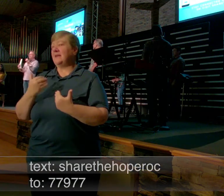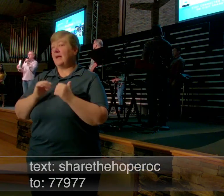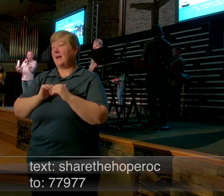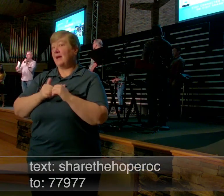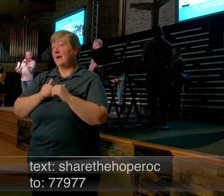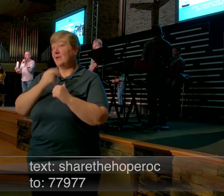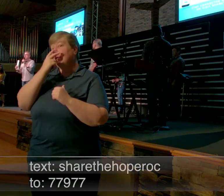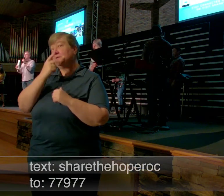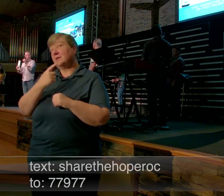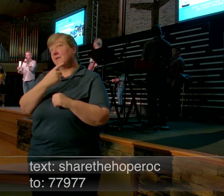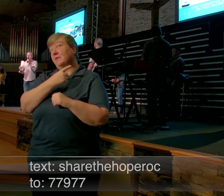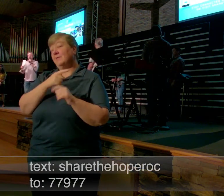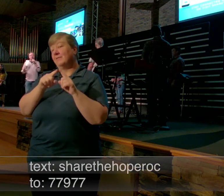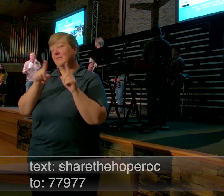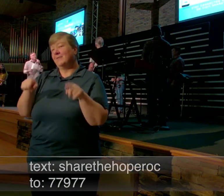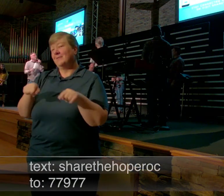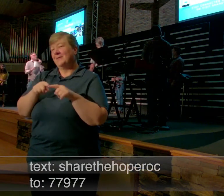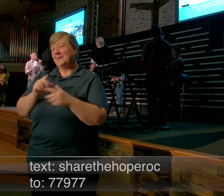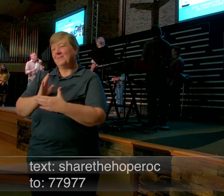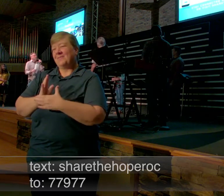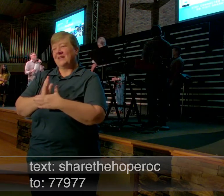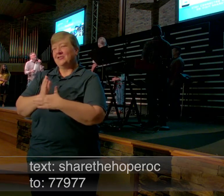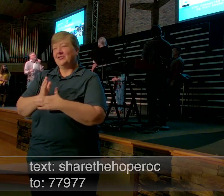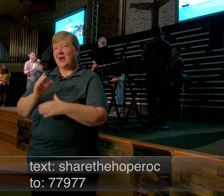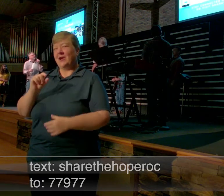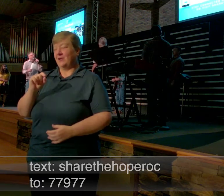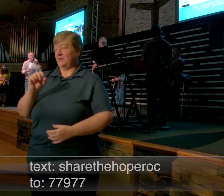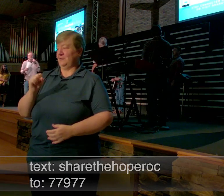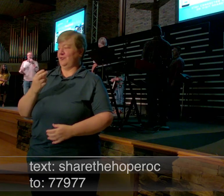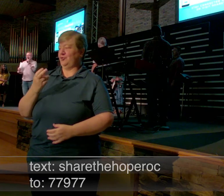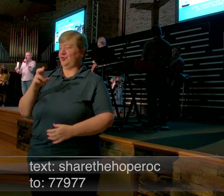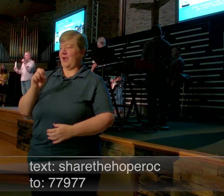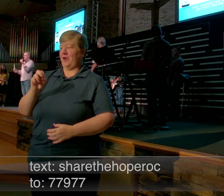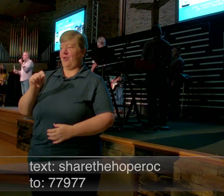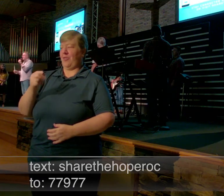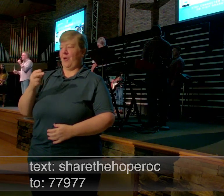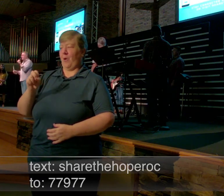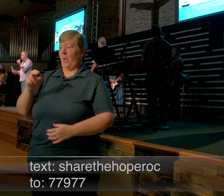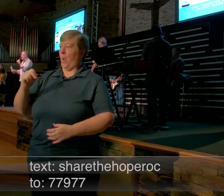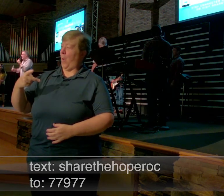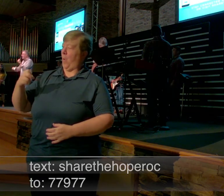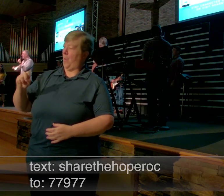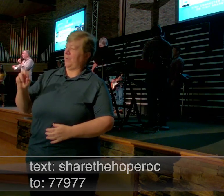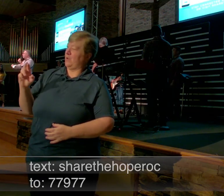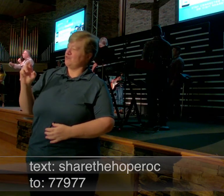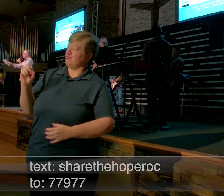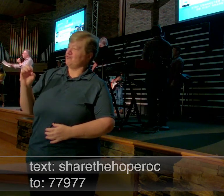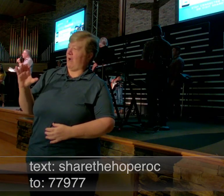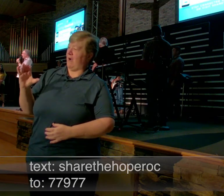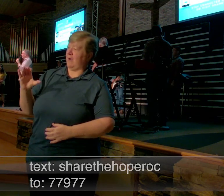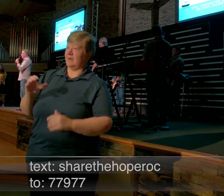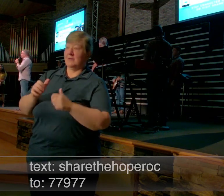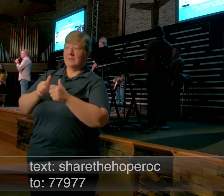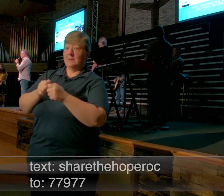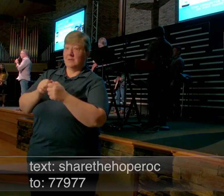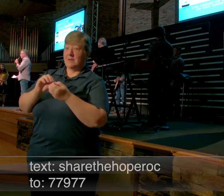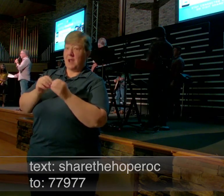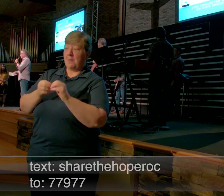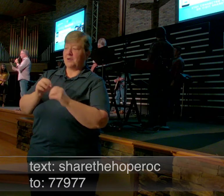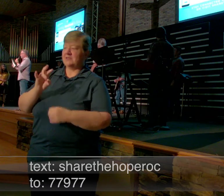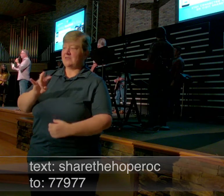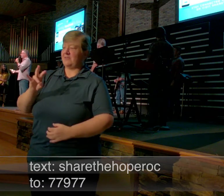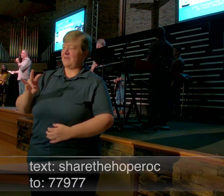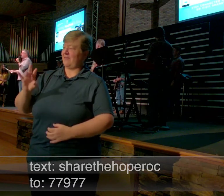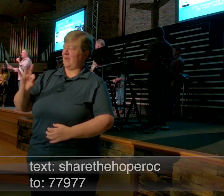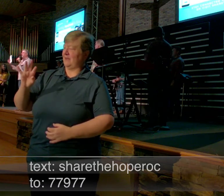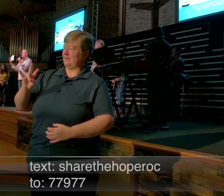on the screen there. You just text ShareTheHopeROCK to 77977. It will know what kind of phone you have. Don't ask me how